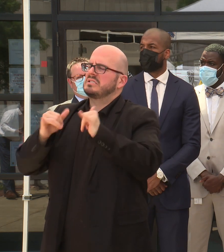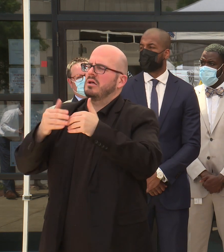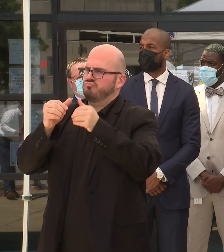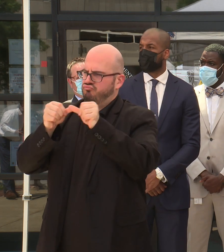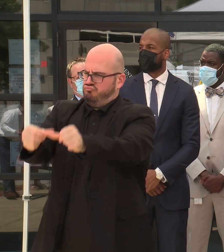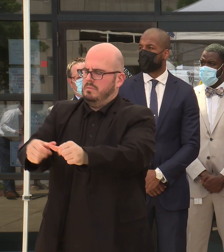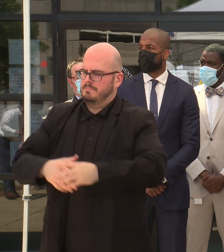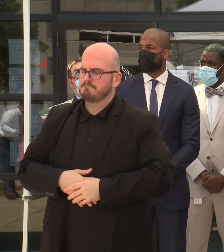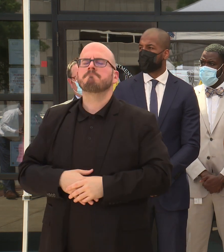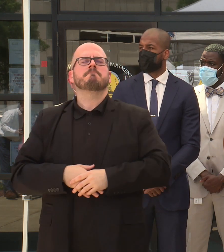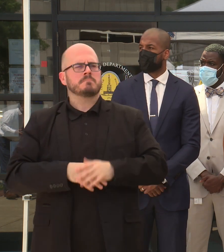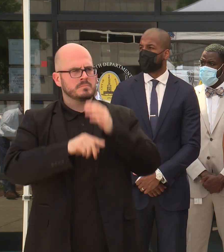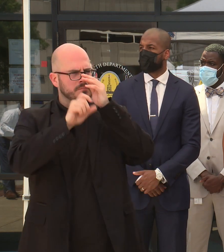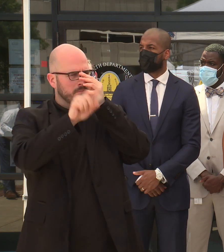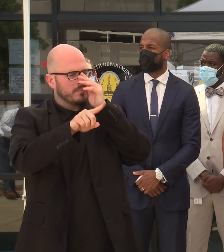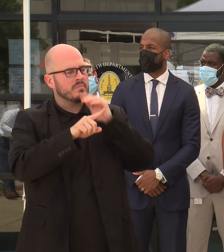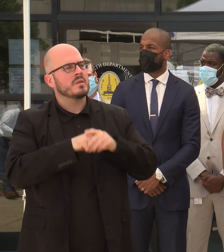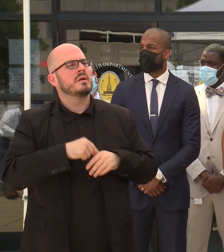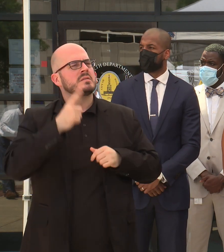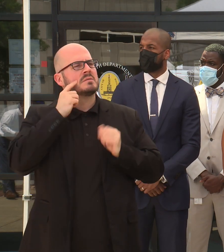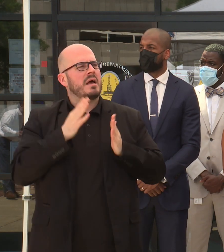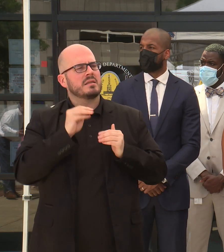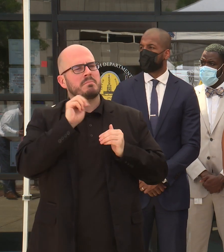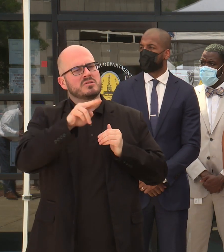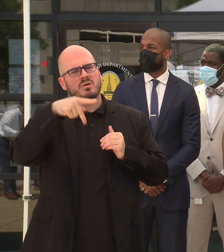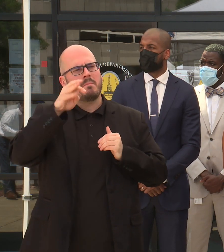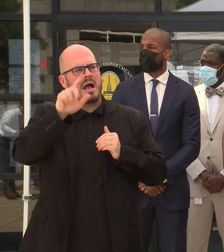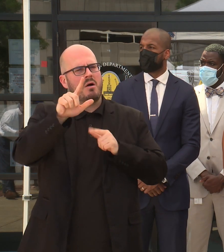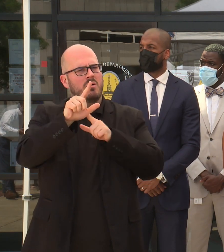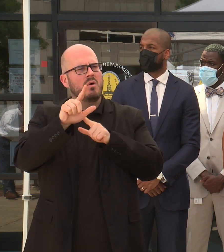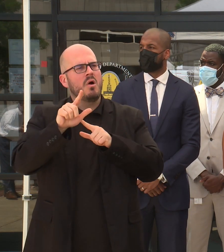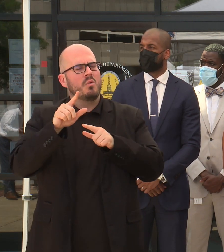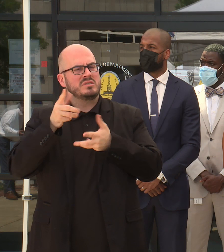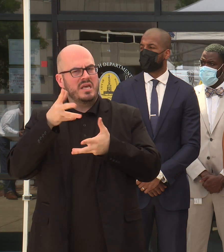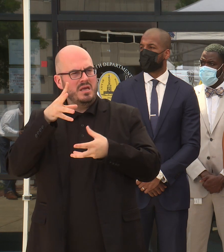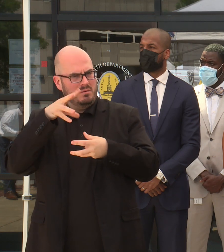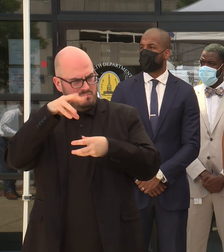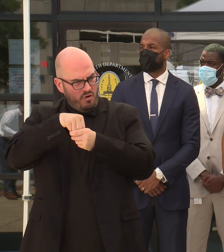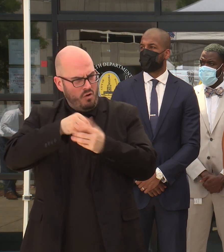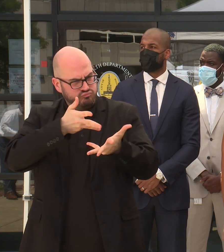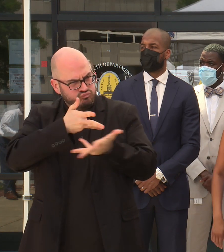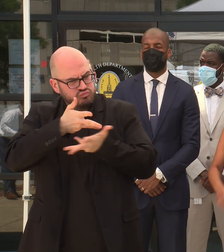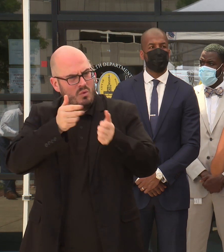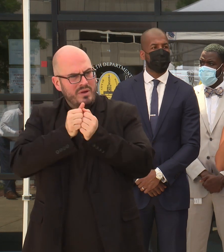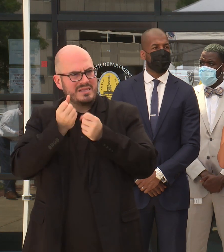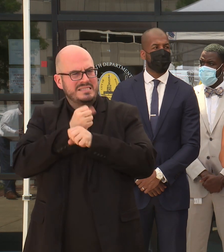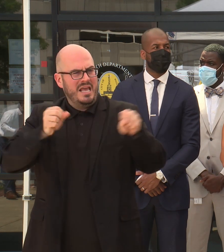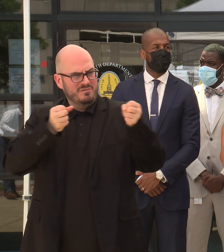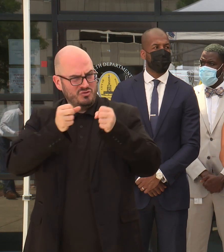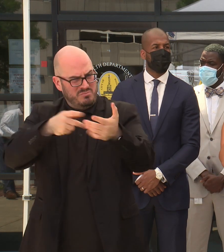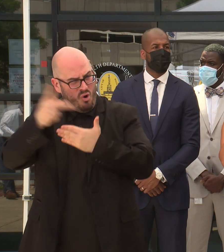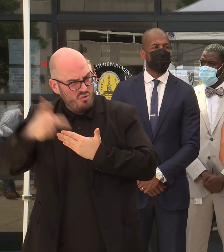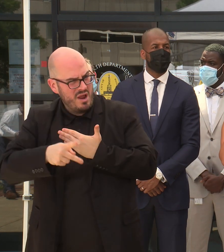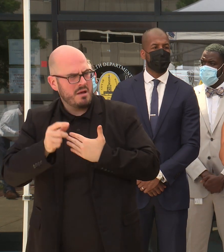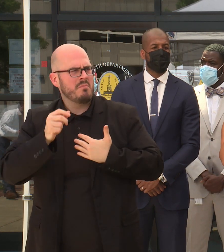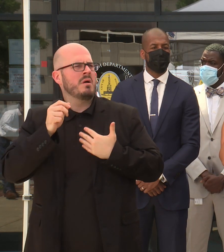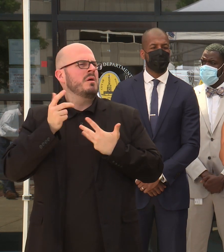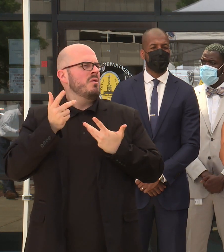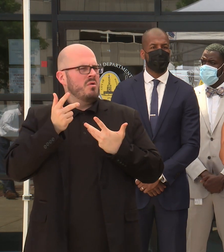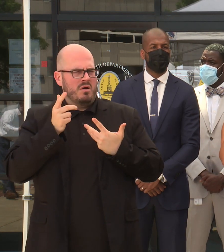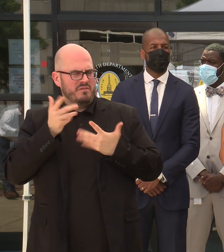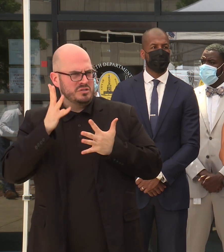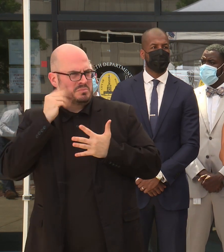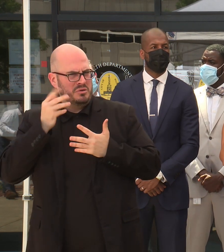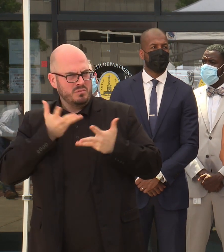And then was the suspect, Mr. Powell, was he engaged in safe streets? Had he had conflicts mediated? Was he, are you